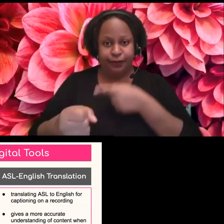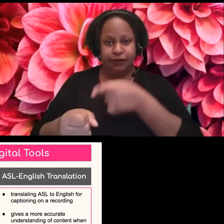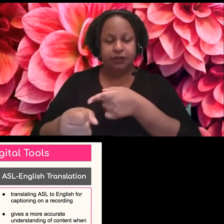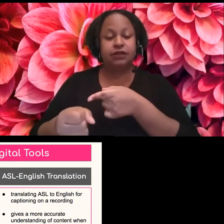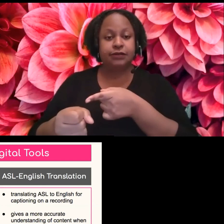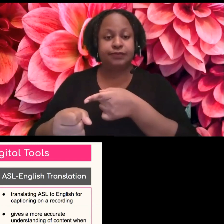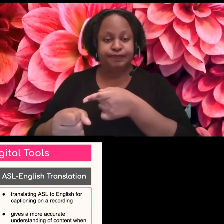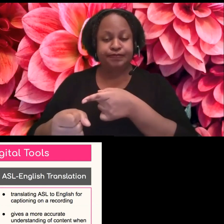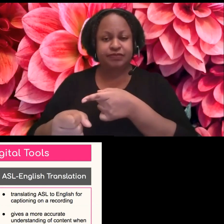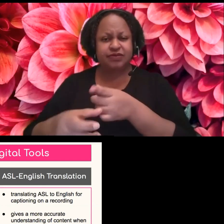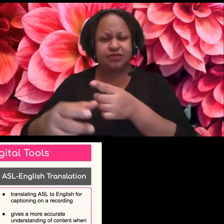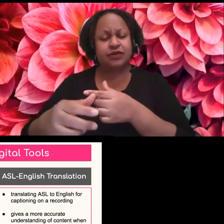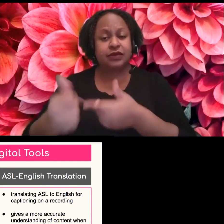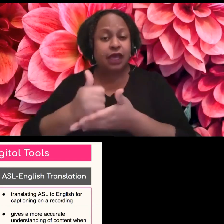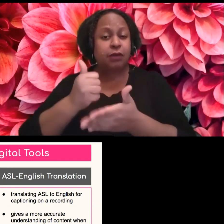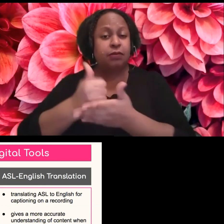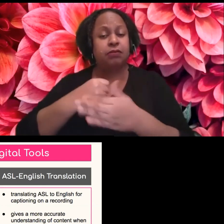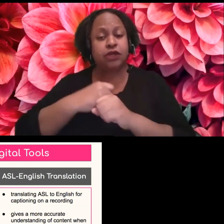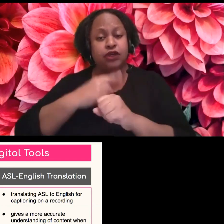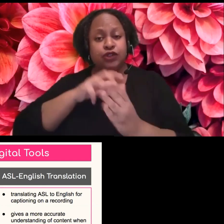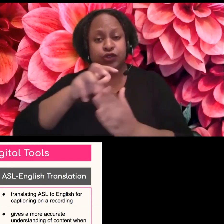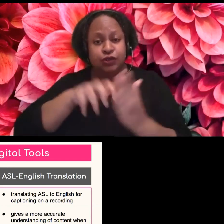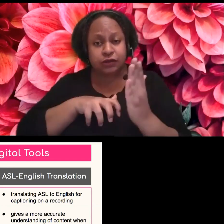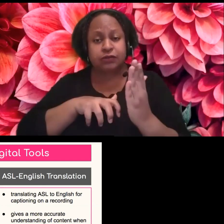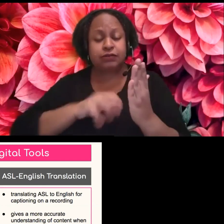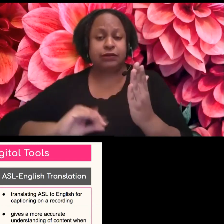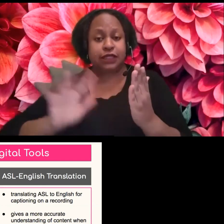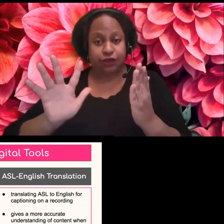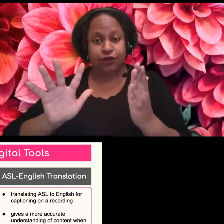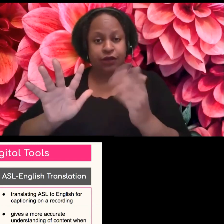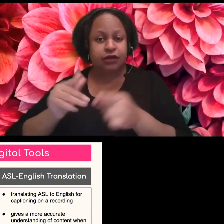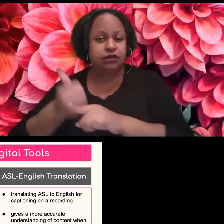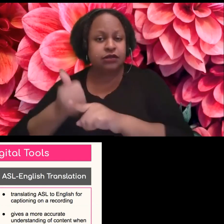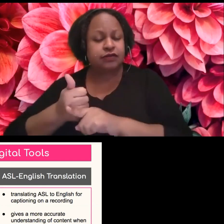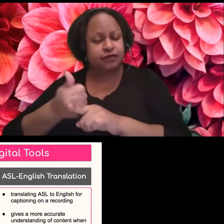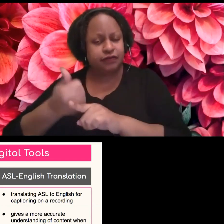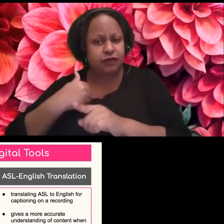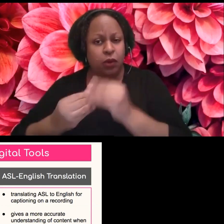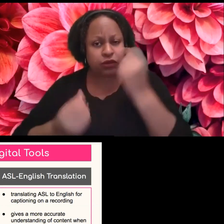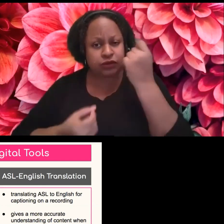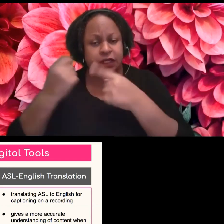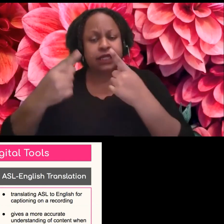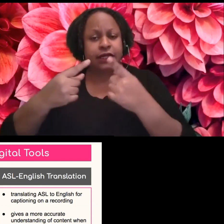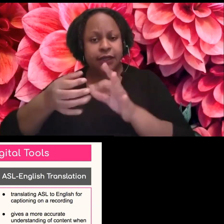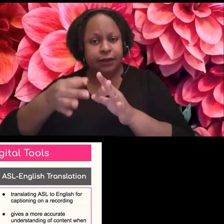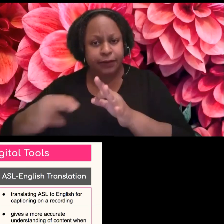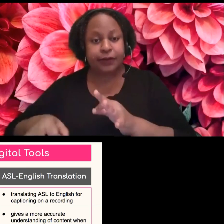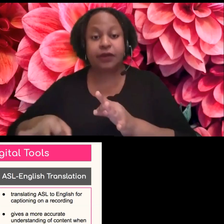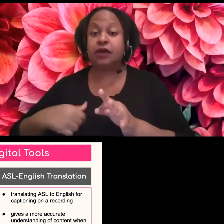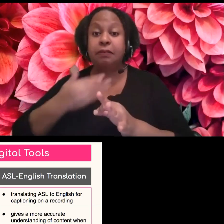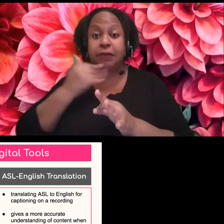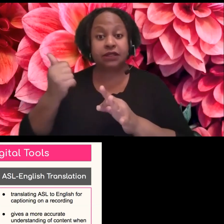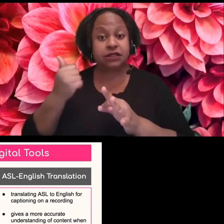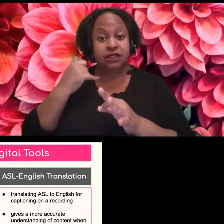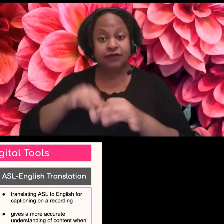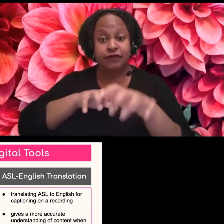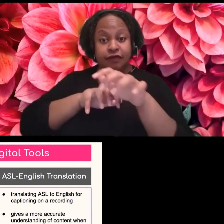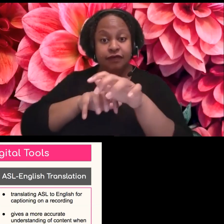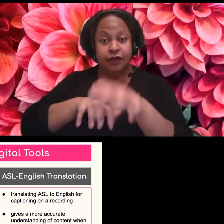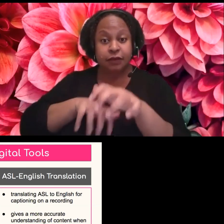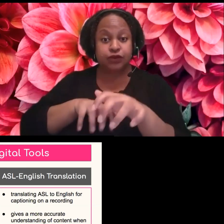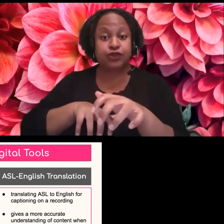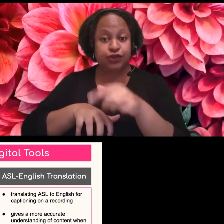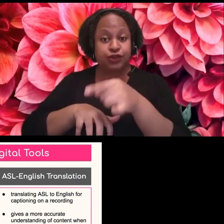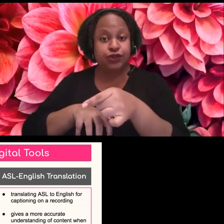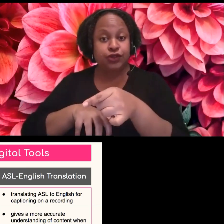just to have a more accurate understanding of the content. Um, and this is ideal for captioning works that are made by deaf or